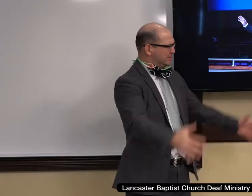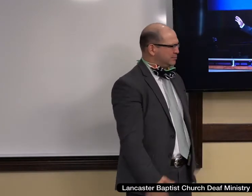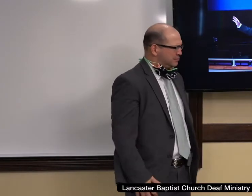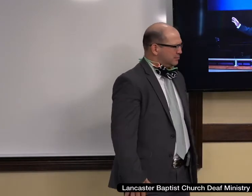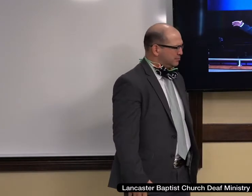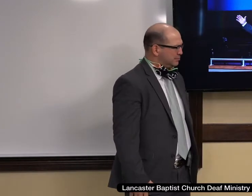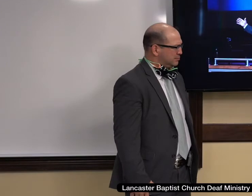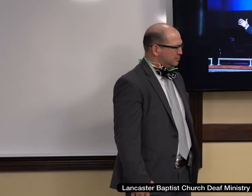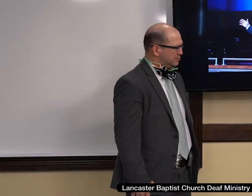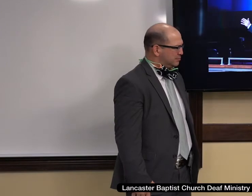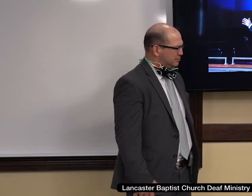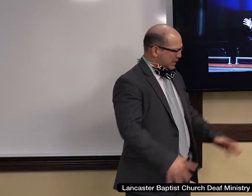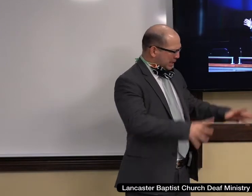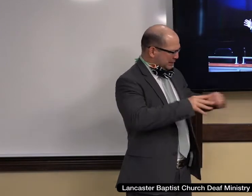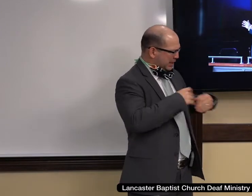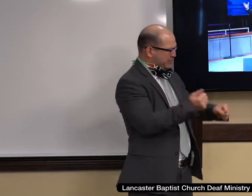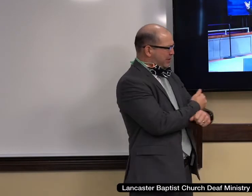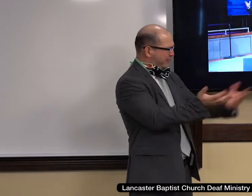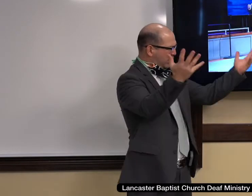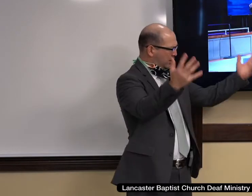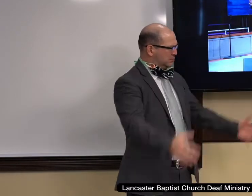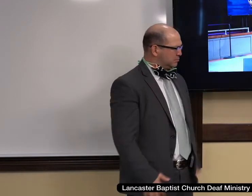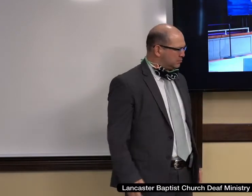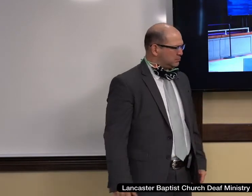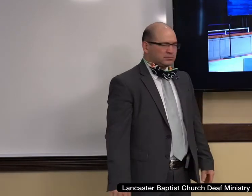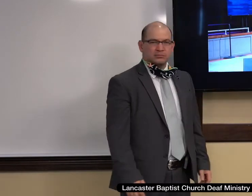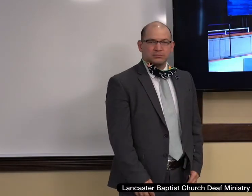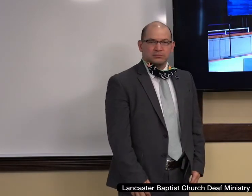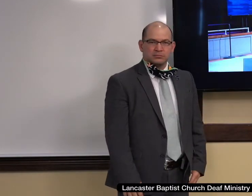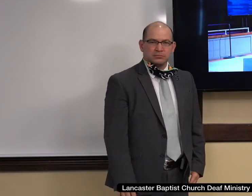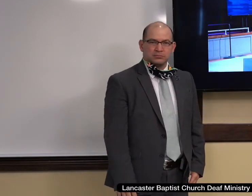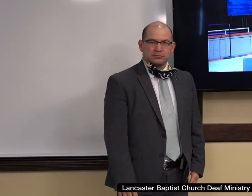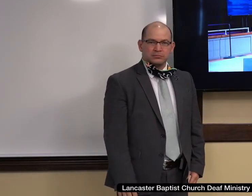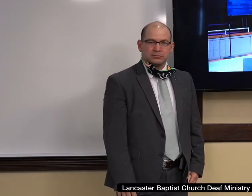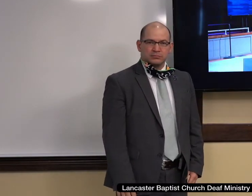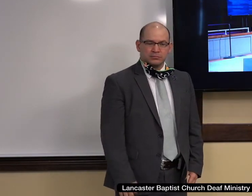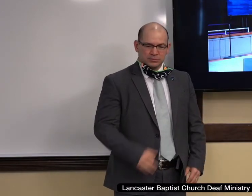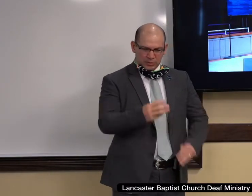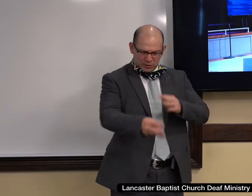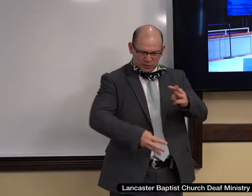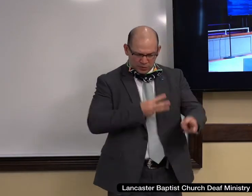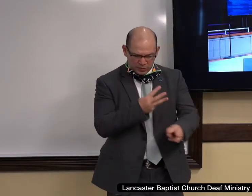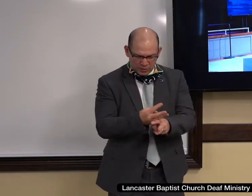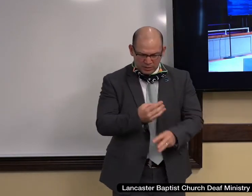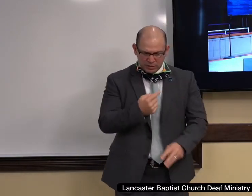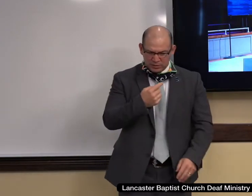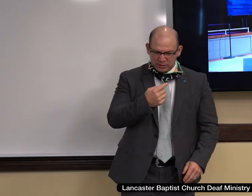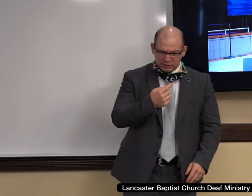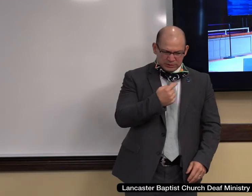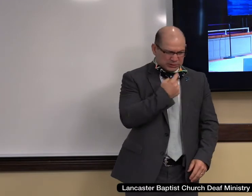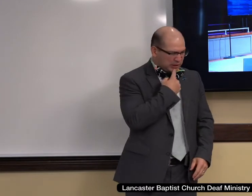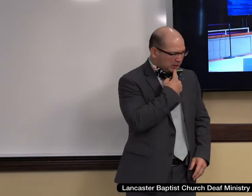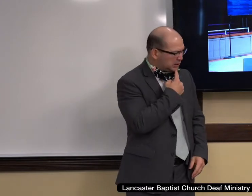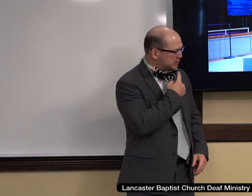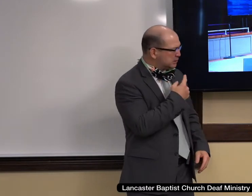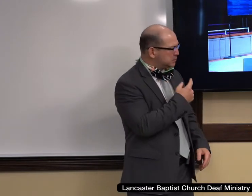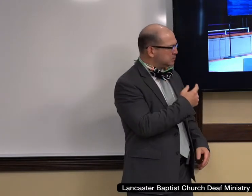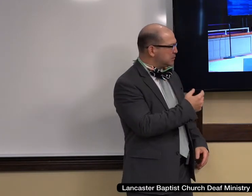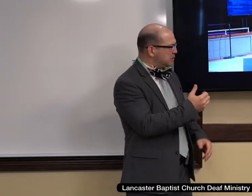Tolerance is the watchword today. So the biblical view is repentance, but what you learn in your desensitization classes